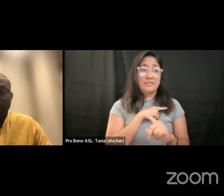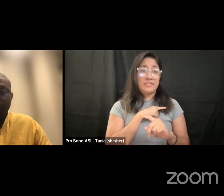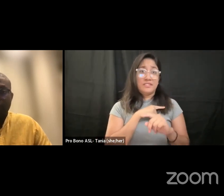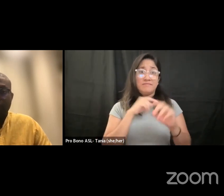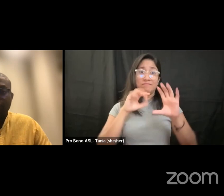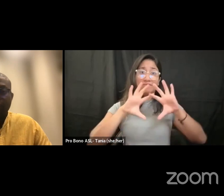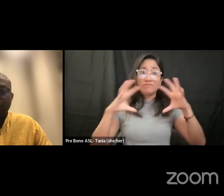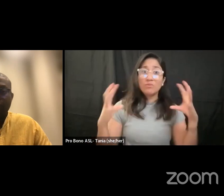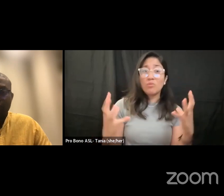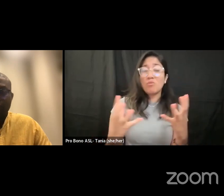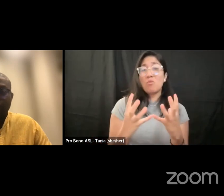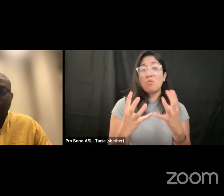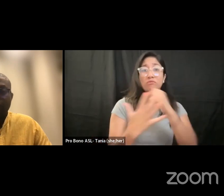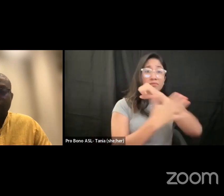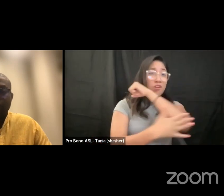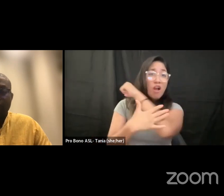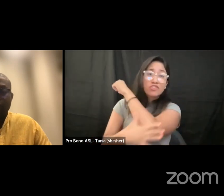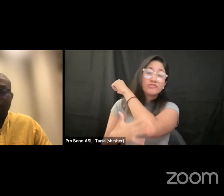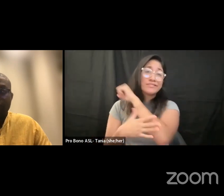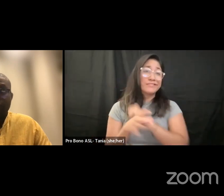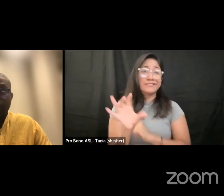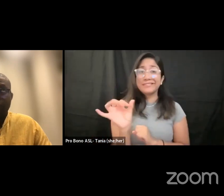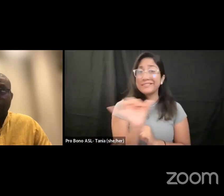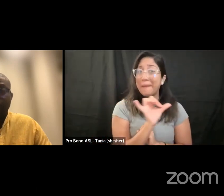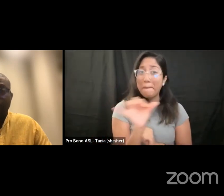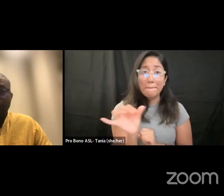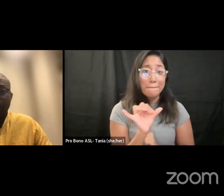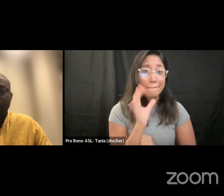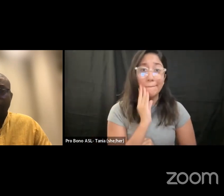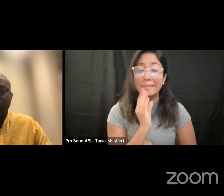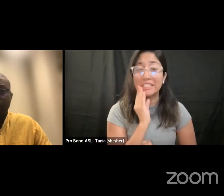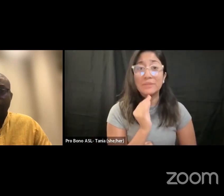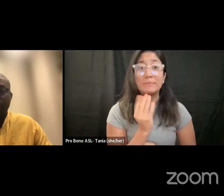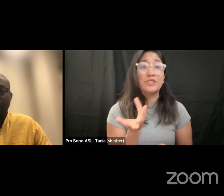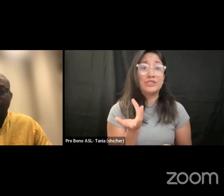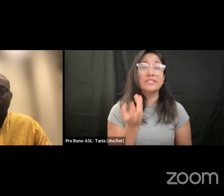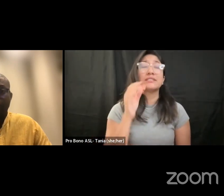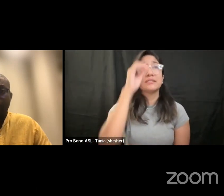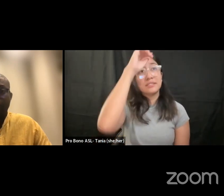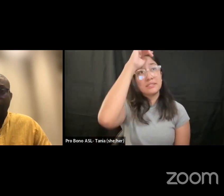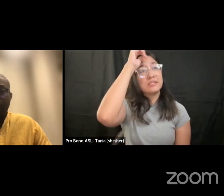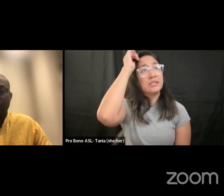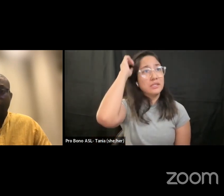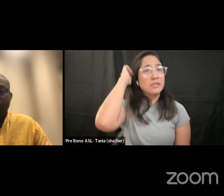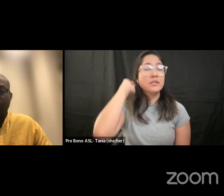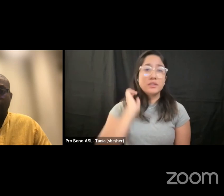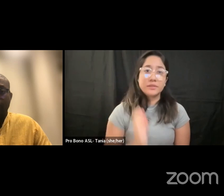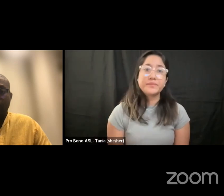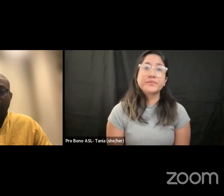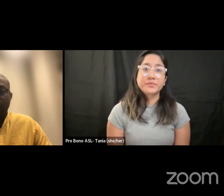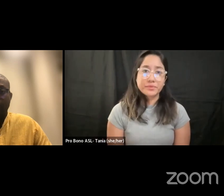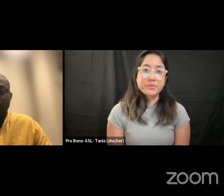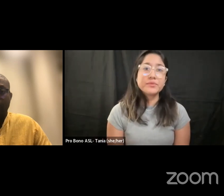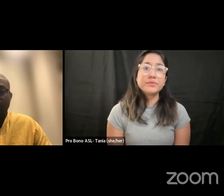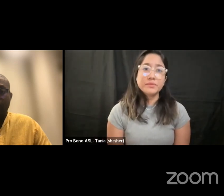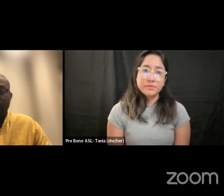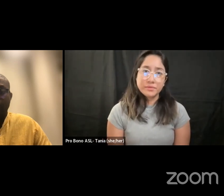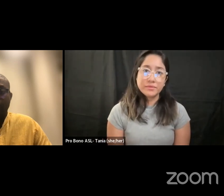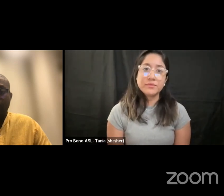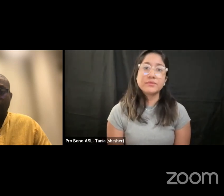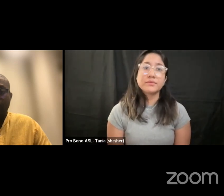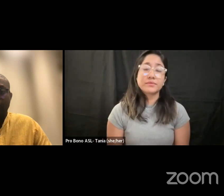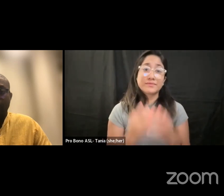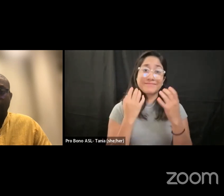on the same playing field as others so now you have um instances